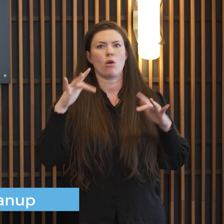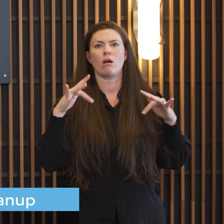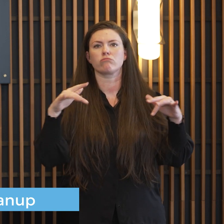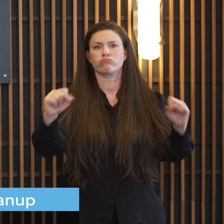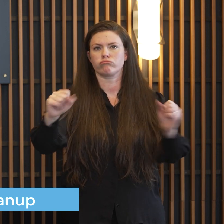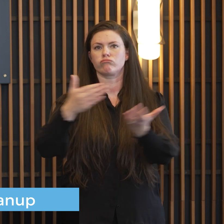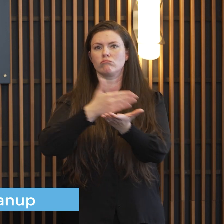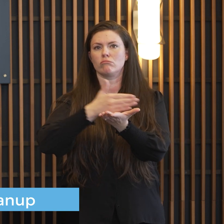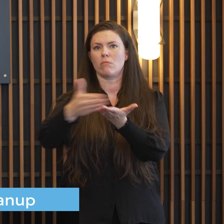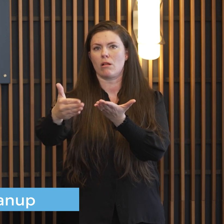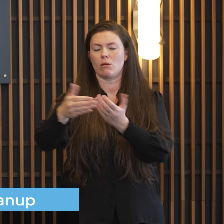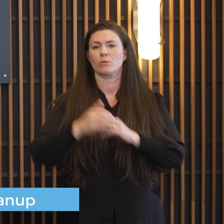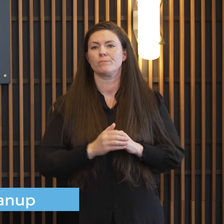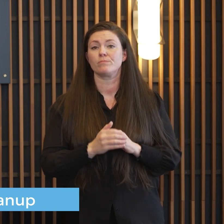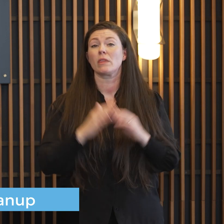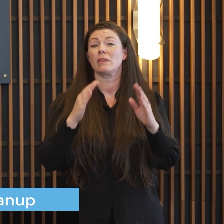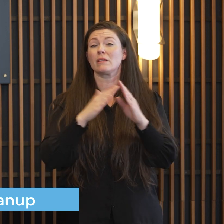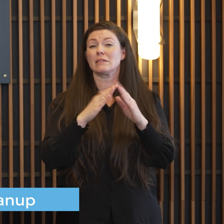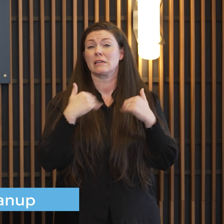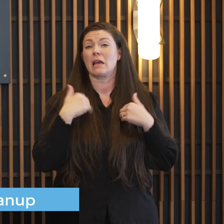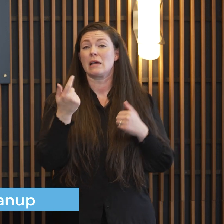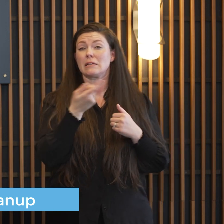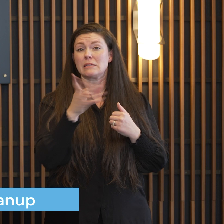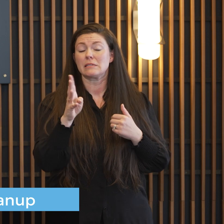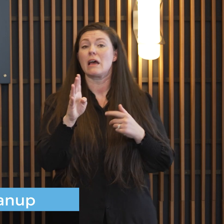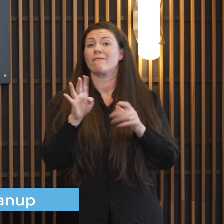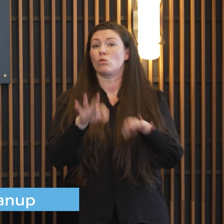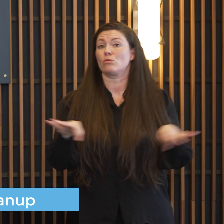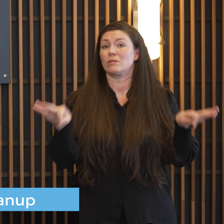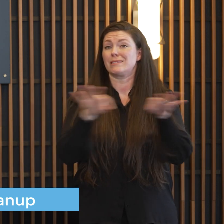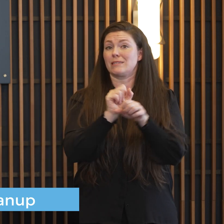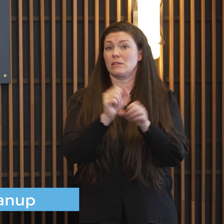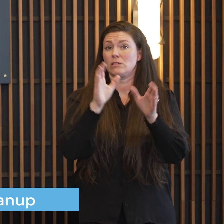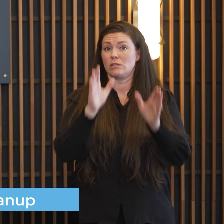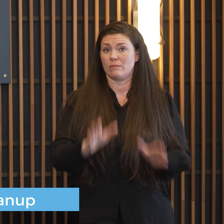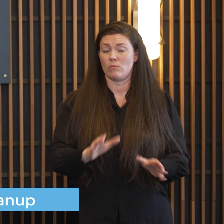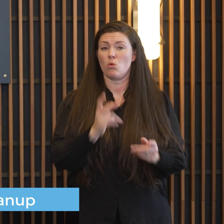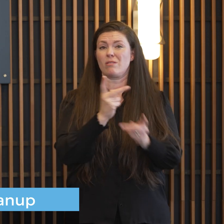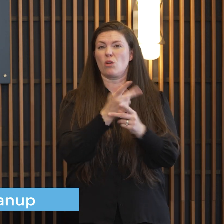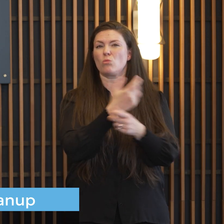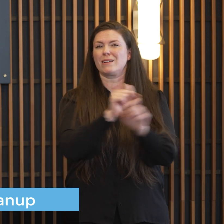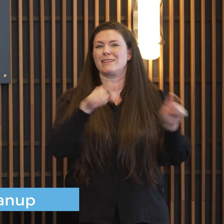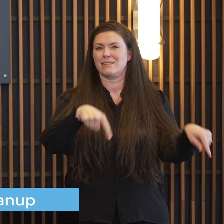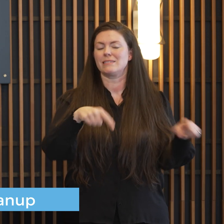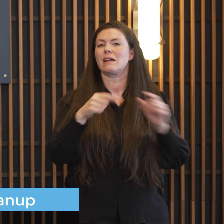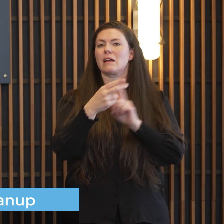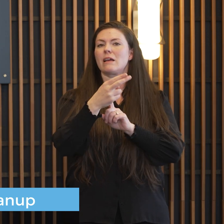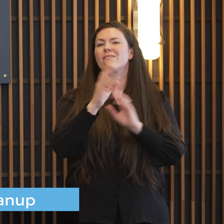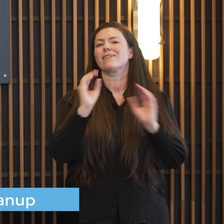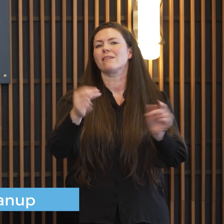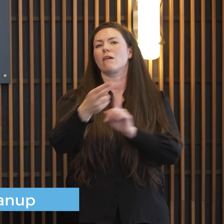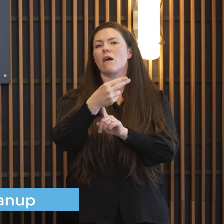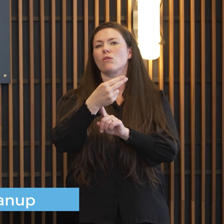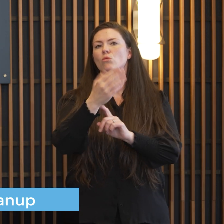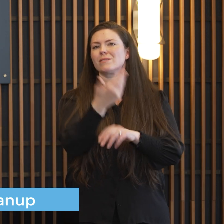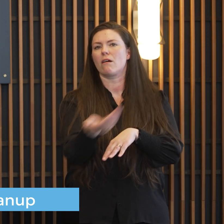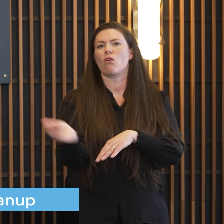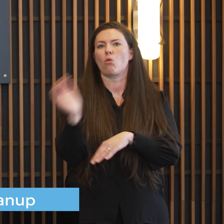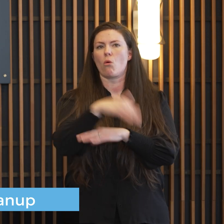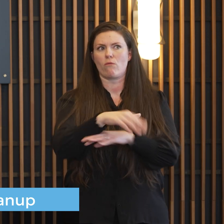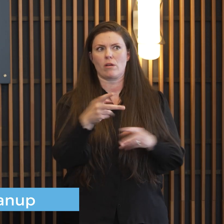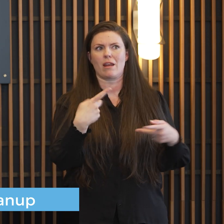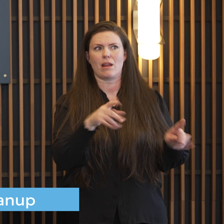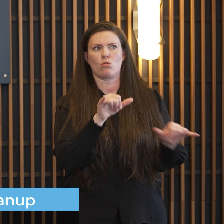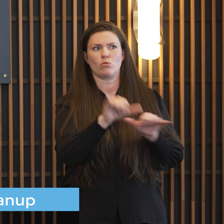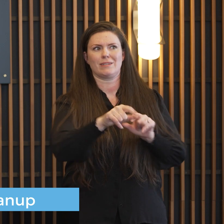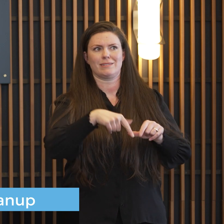the city did have a number of essential employees that we did house at a downtown hotel overnight to ensure they were able to